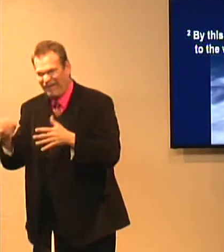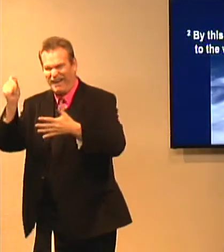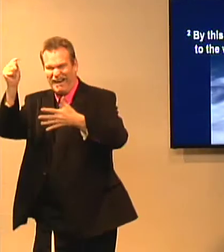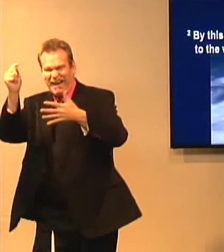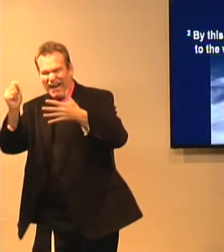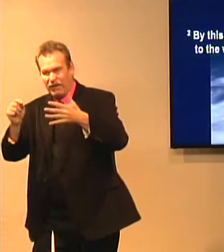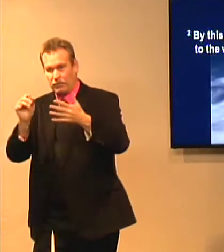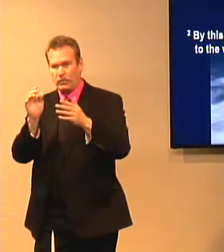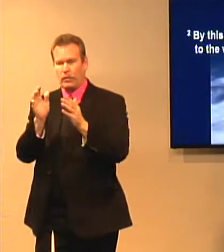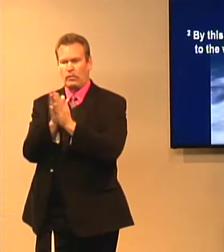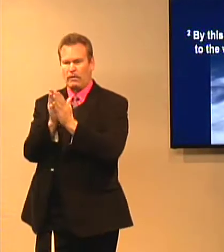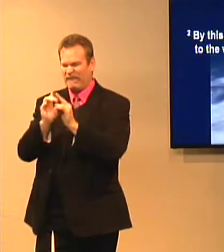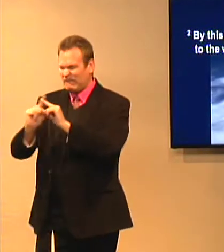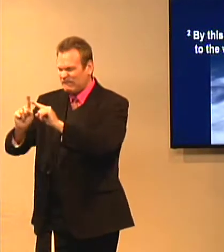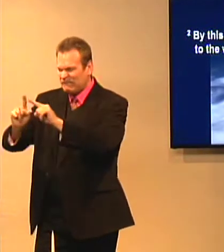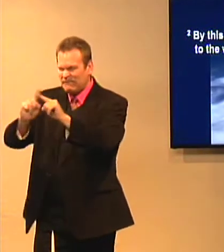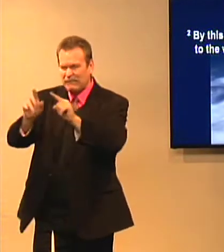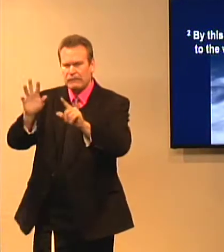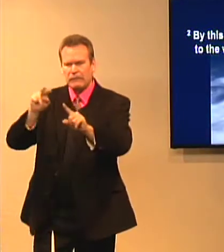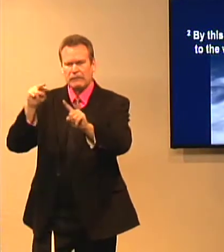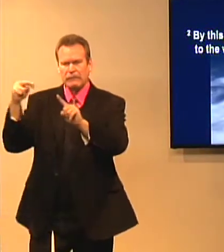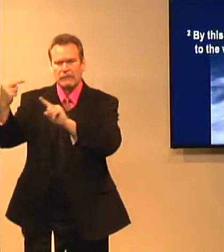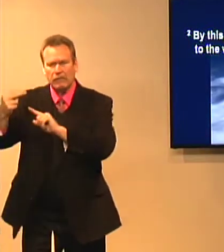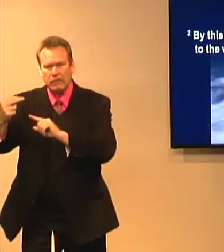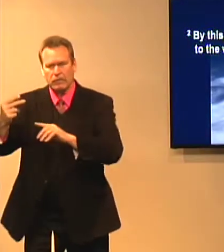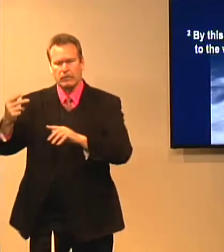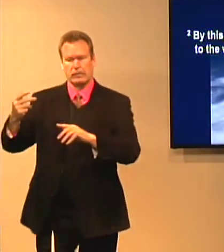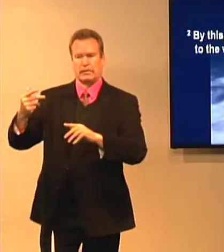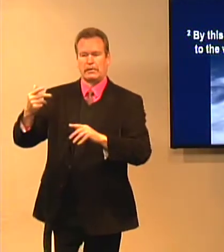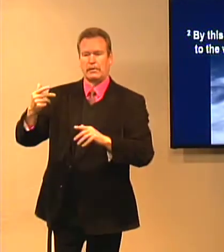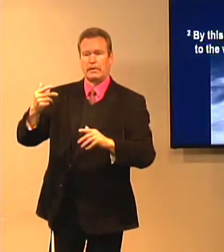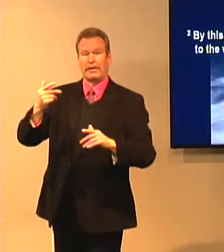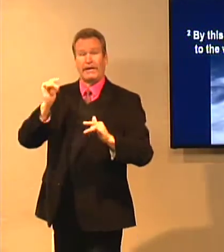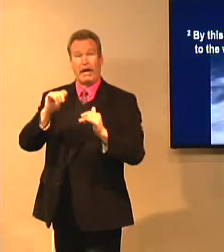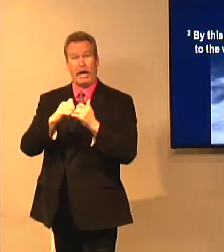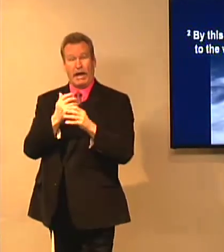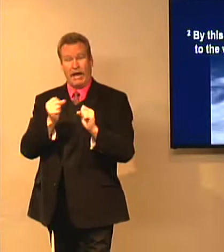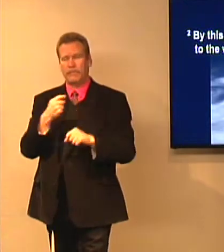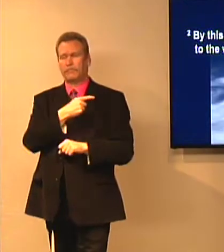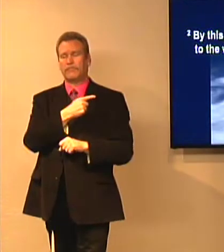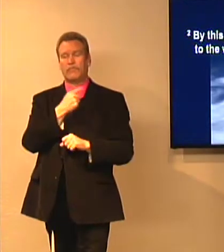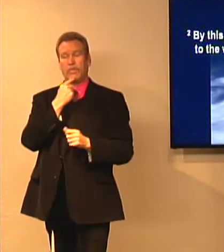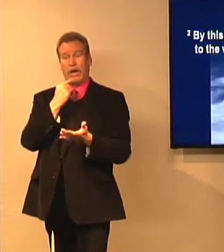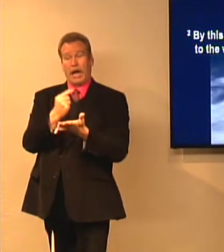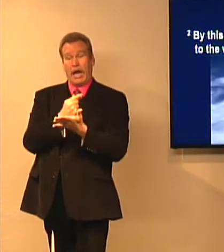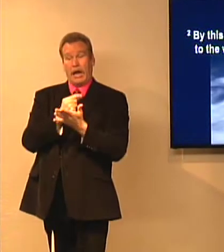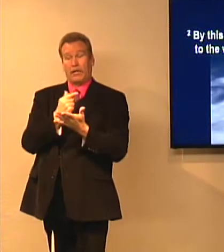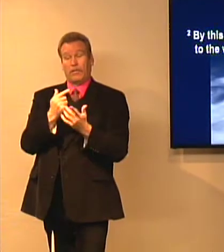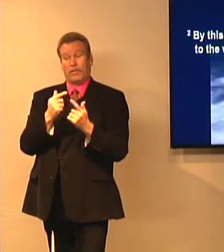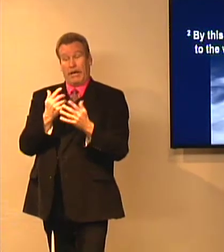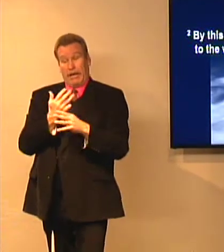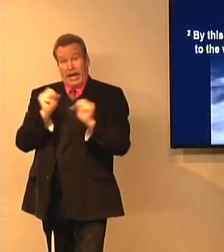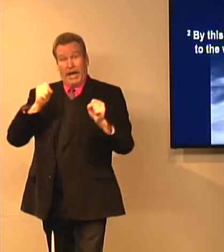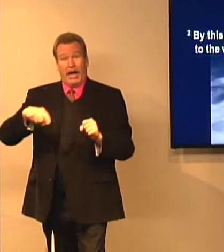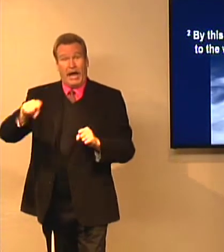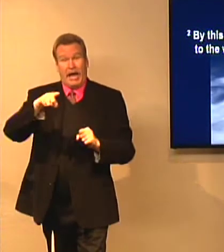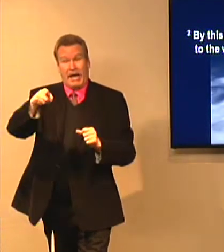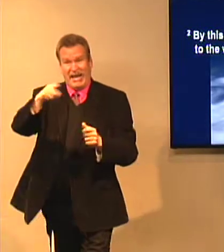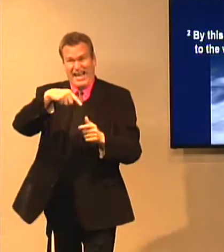to be saved. And there are many different books with many different viewpoints on what it means to be saved. But this verse says, The gospel that